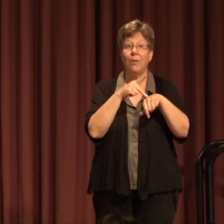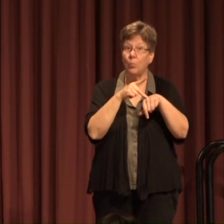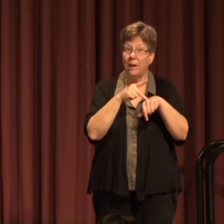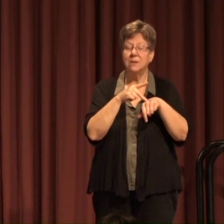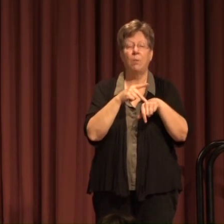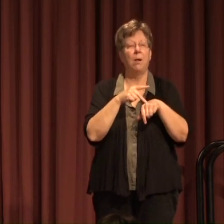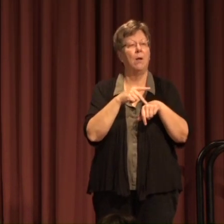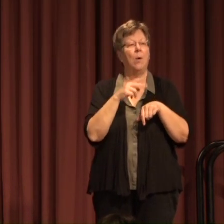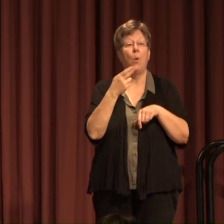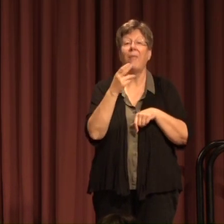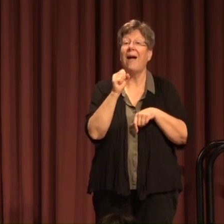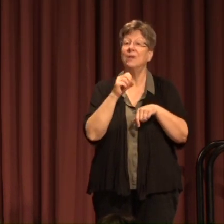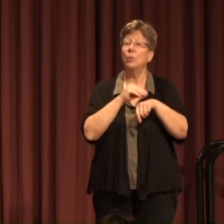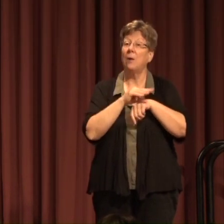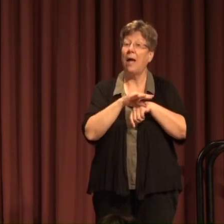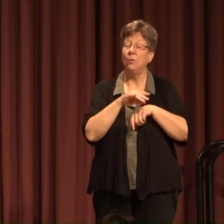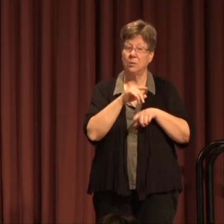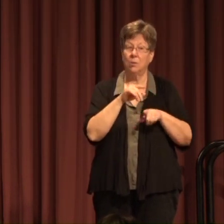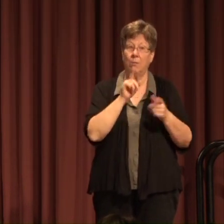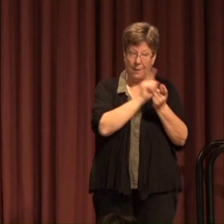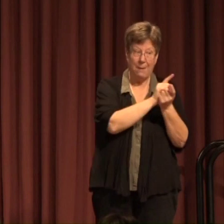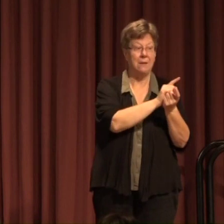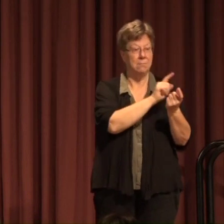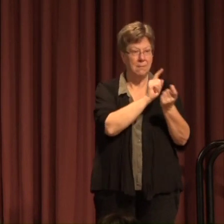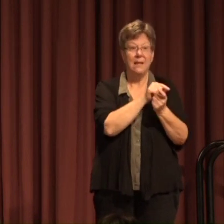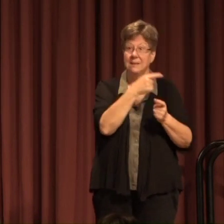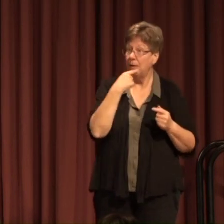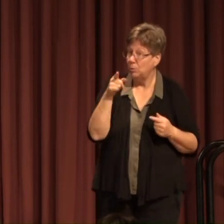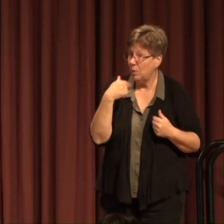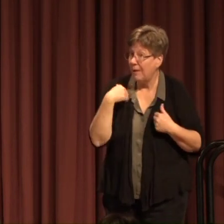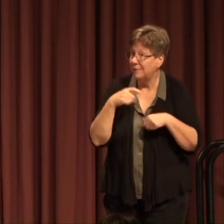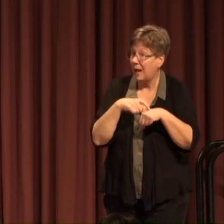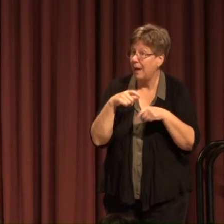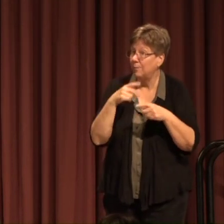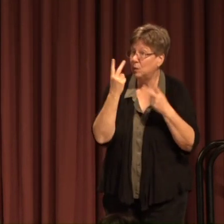Or the high school counselor Would say Do you have time to visit?